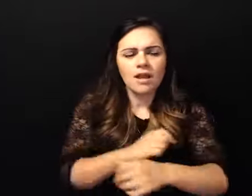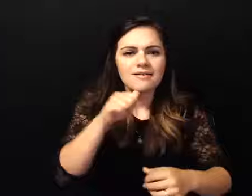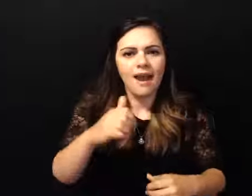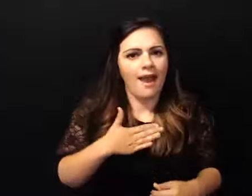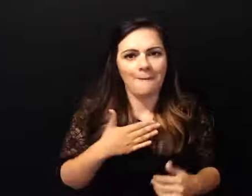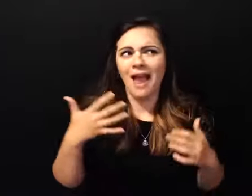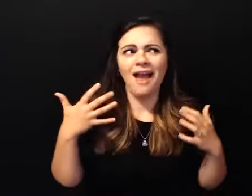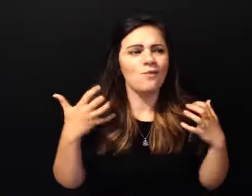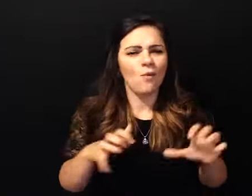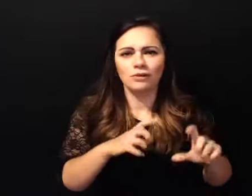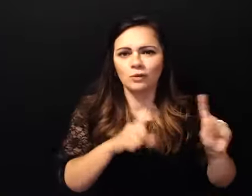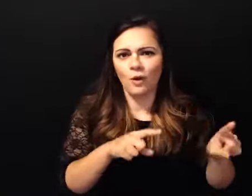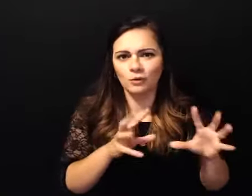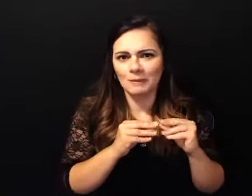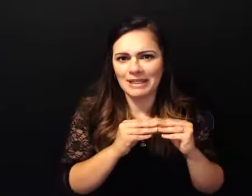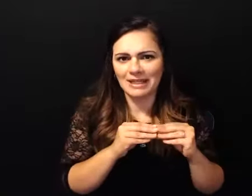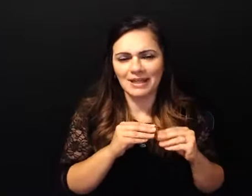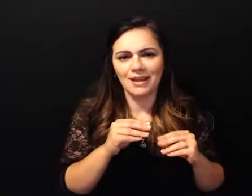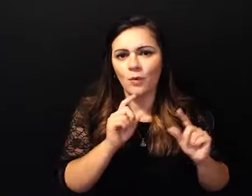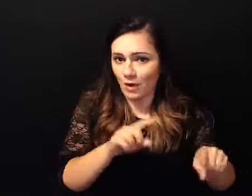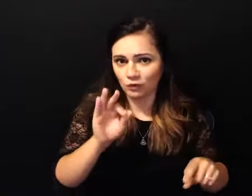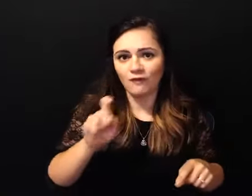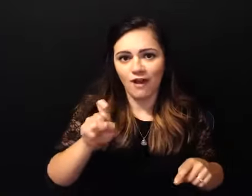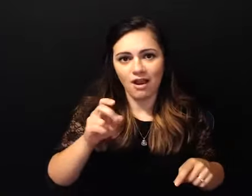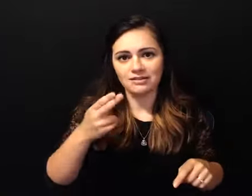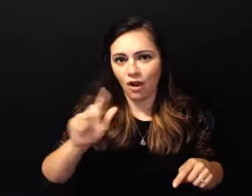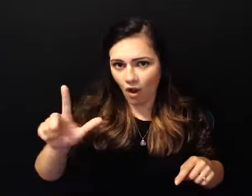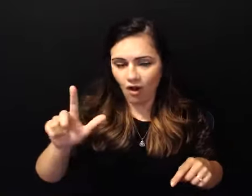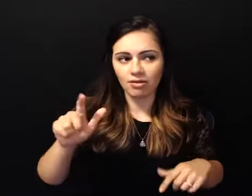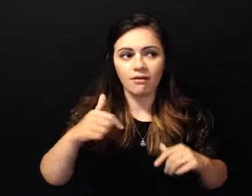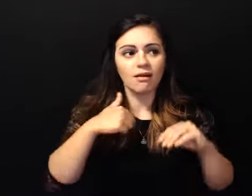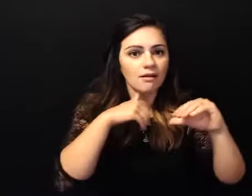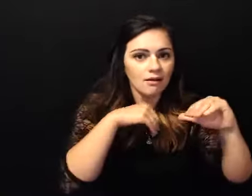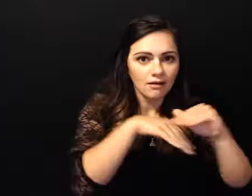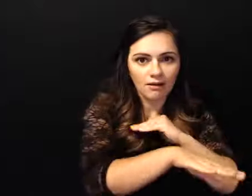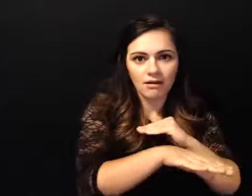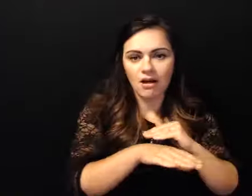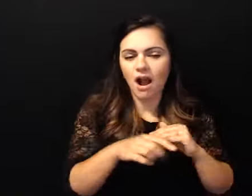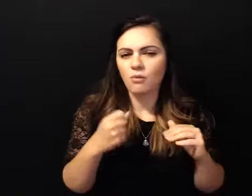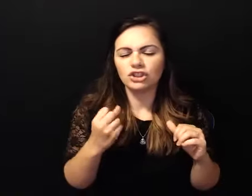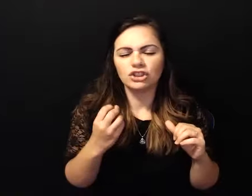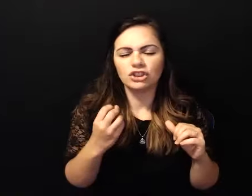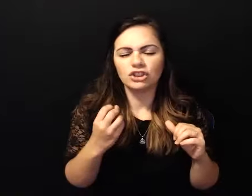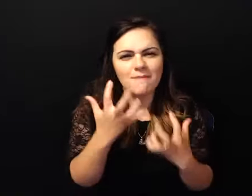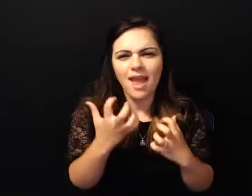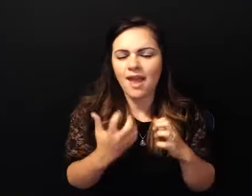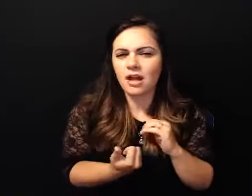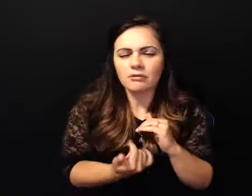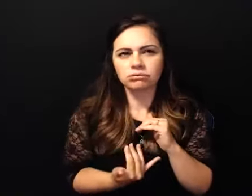of alcoholics anonymous we went to fox hall and we walked into fox hall and i was just fuming you know and uh you know noreen